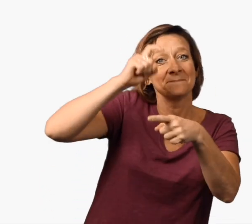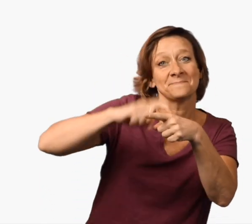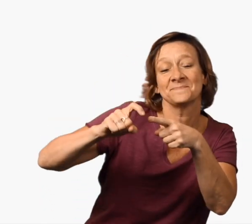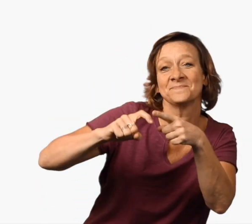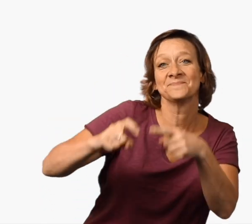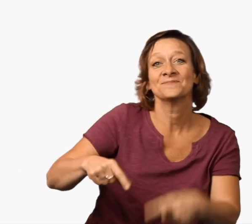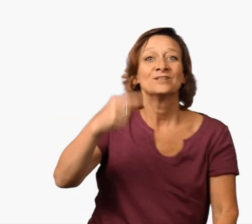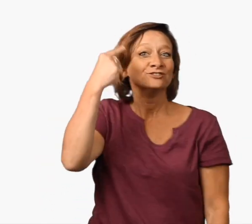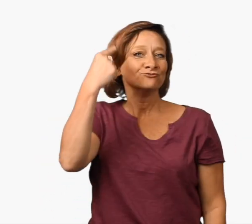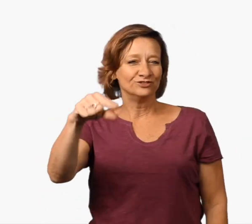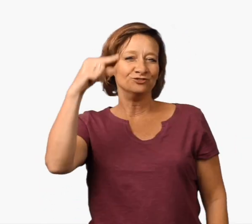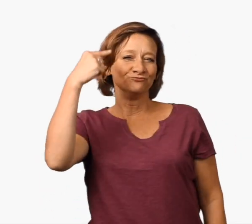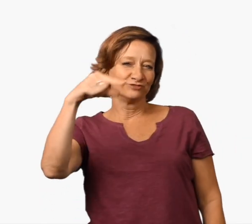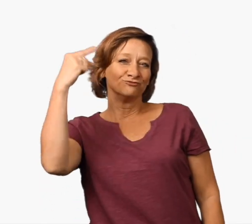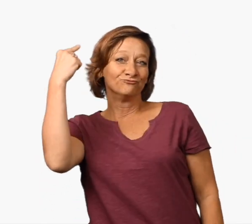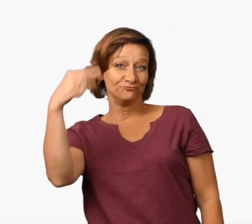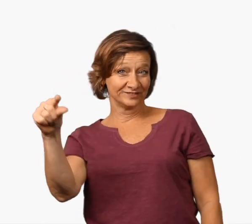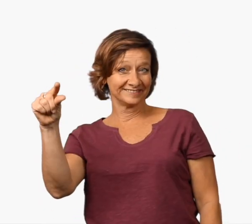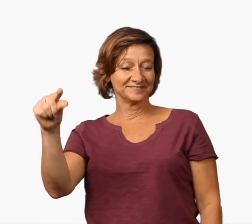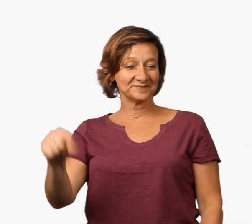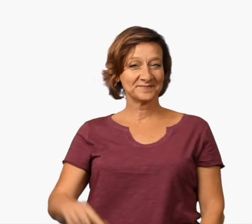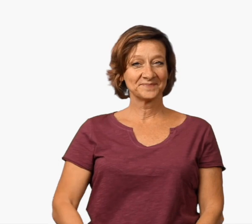Beans, beans Green, green, green